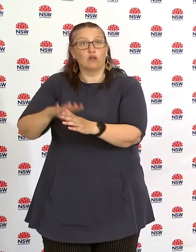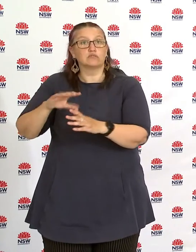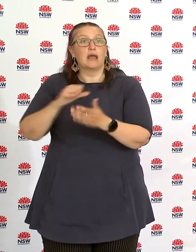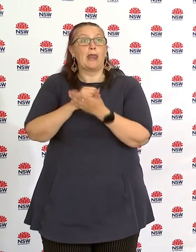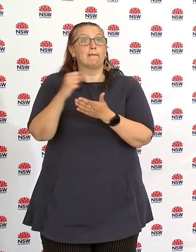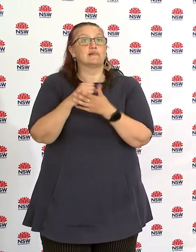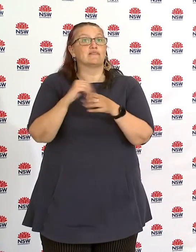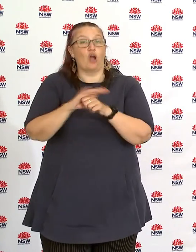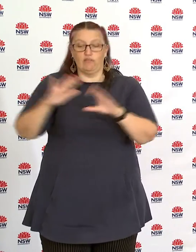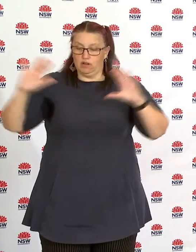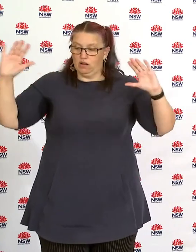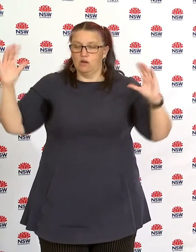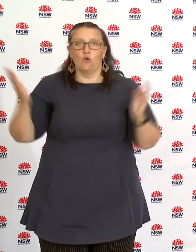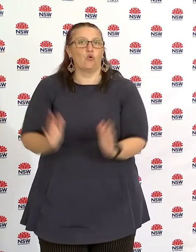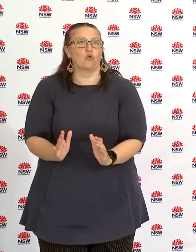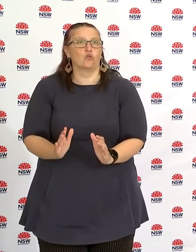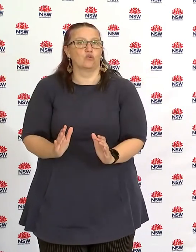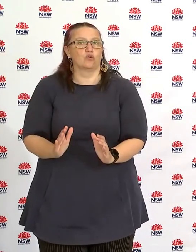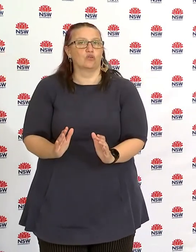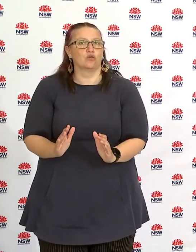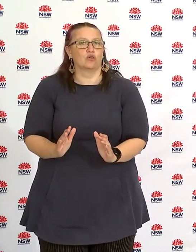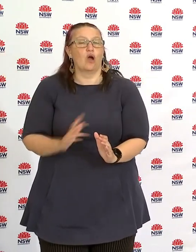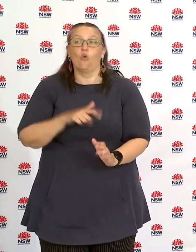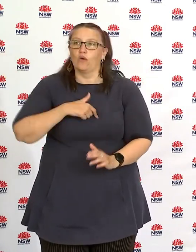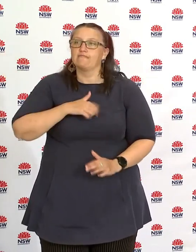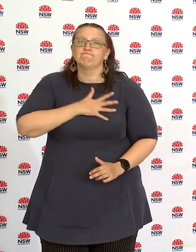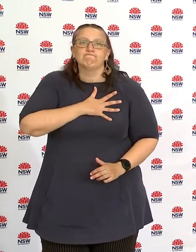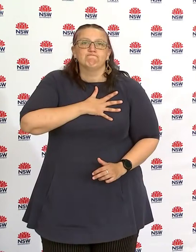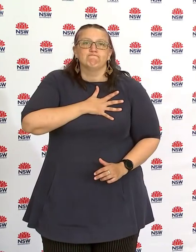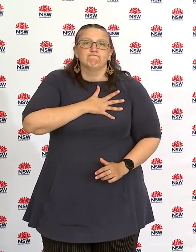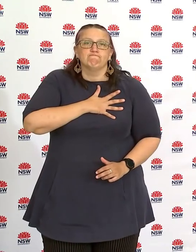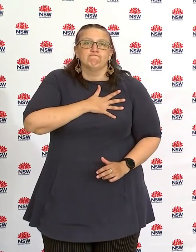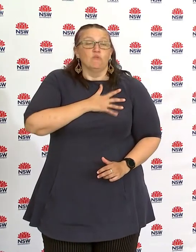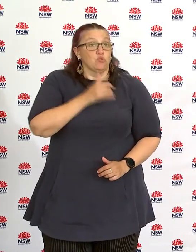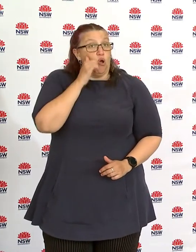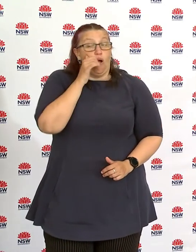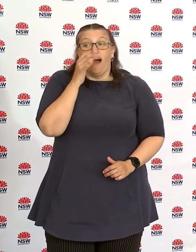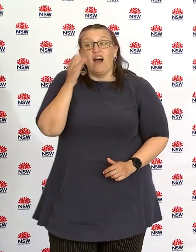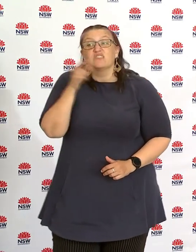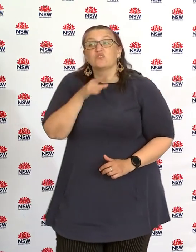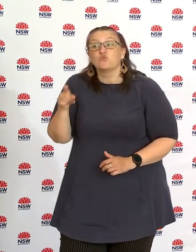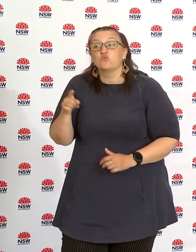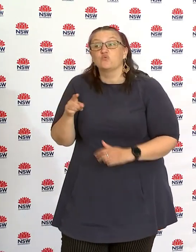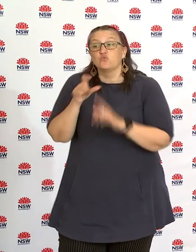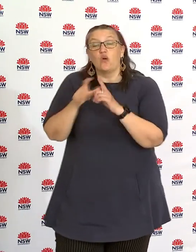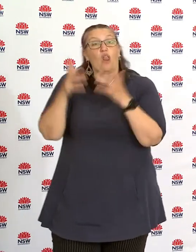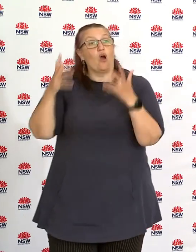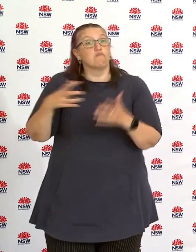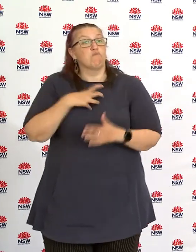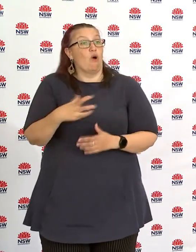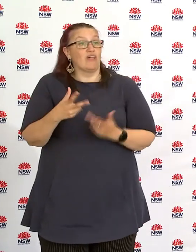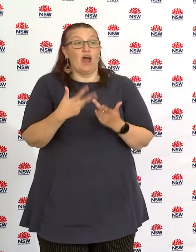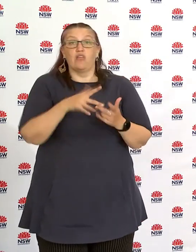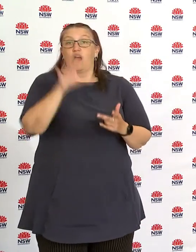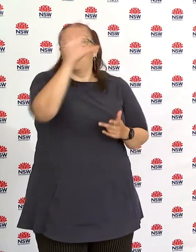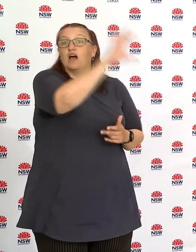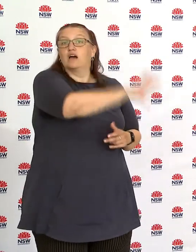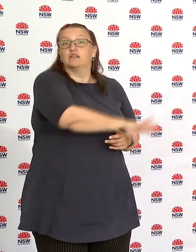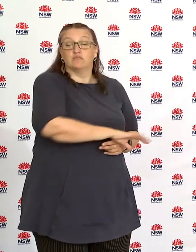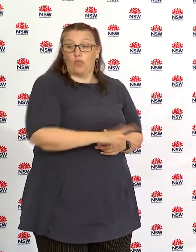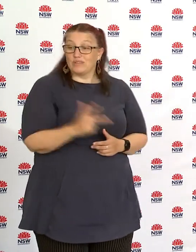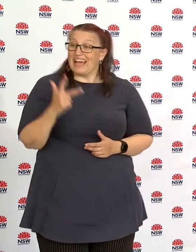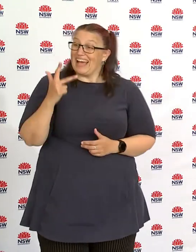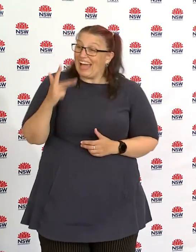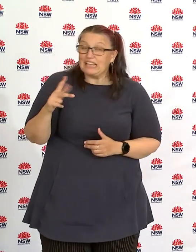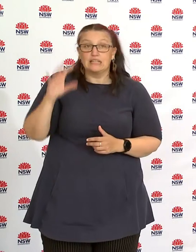be known that we're asking a lot of those eight local government areas and those eight local government areas as dr chance said represent